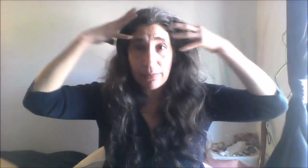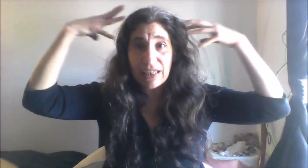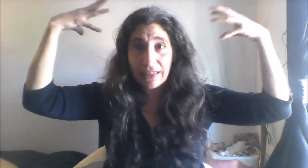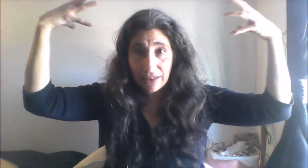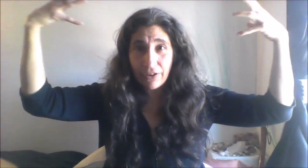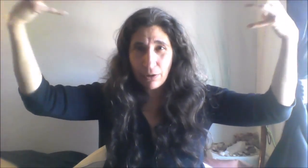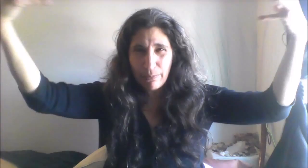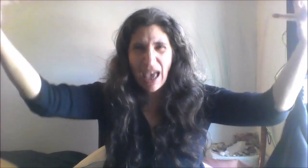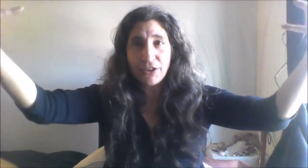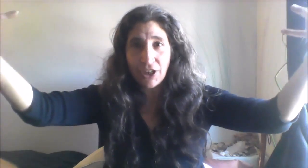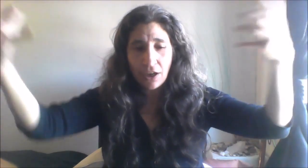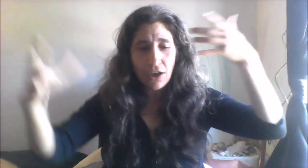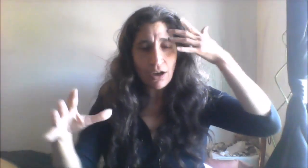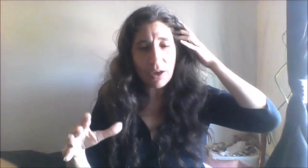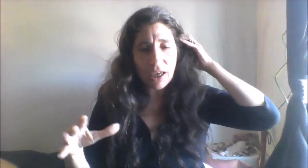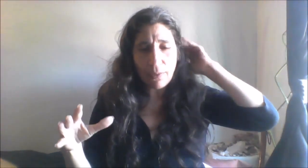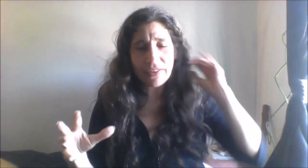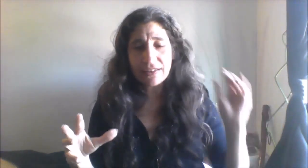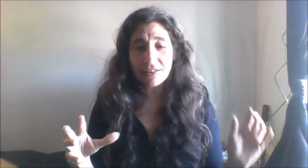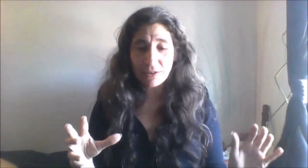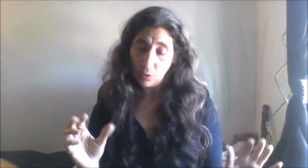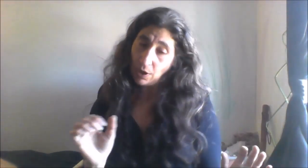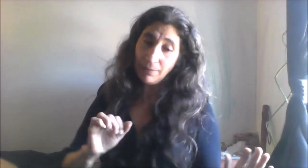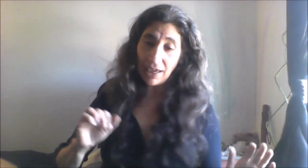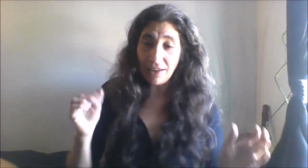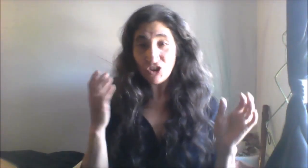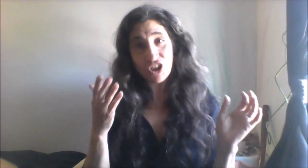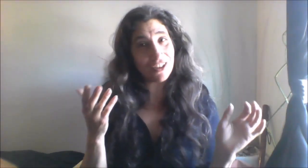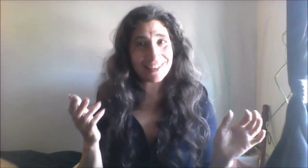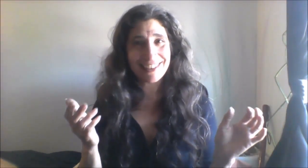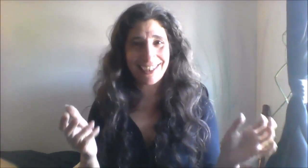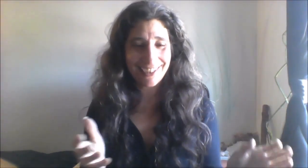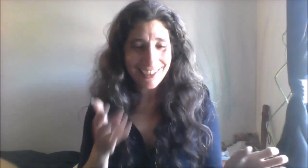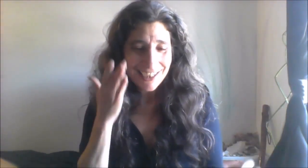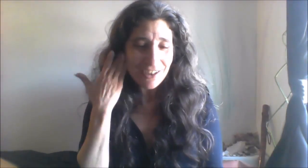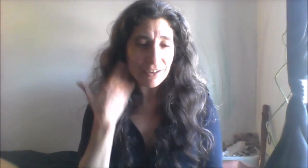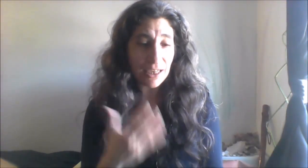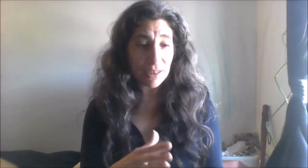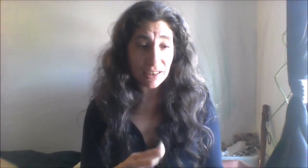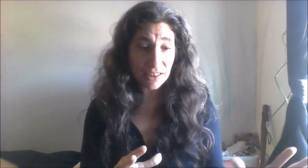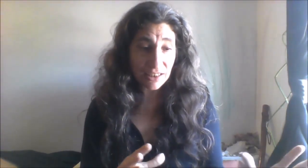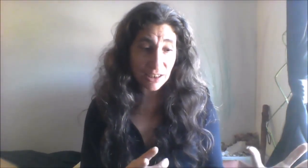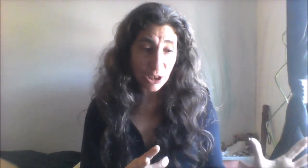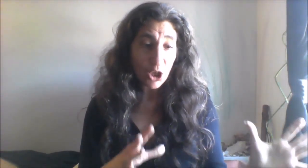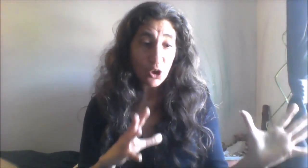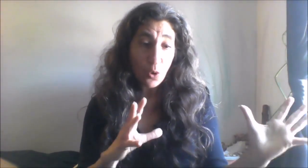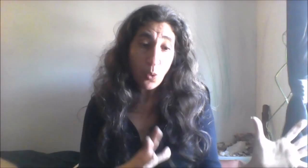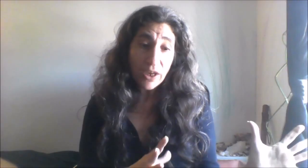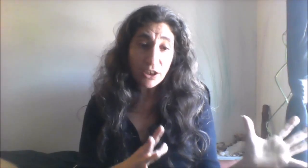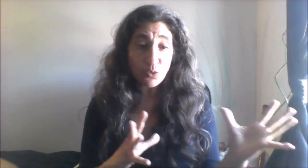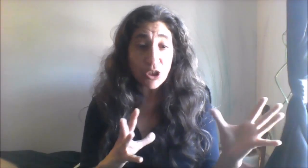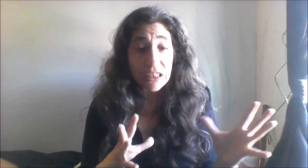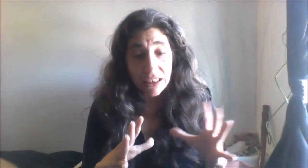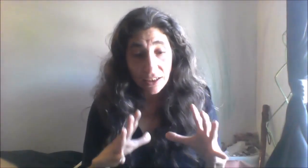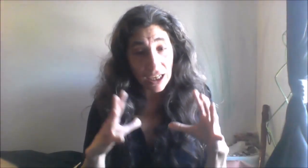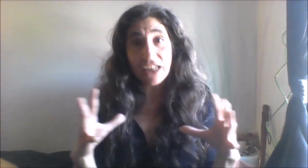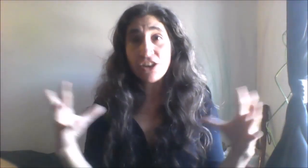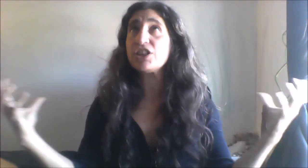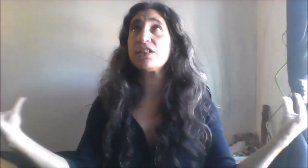etherical magic okay well this is i'm getting chills here okay because this is quite unique energies